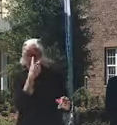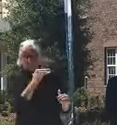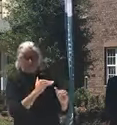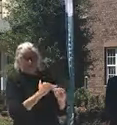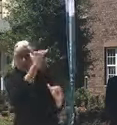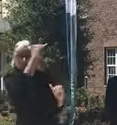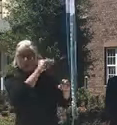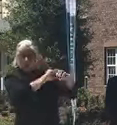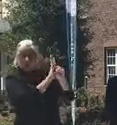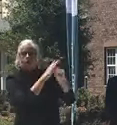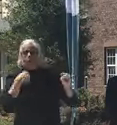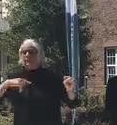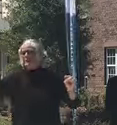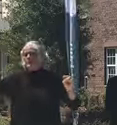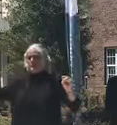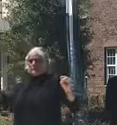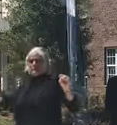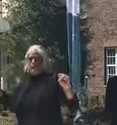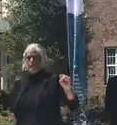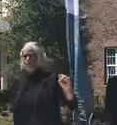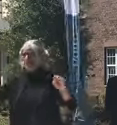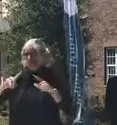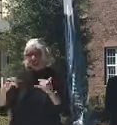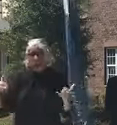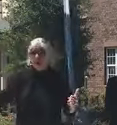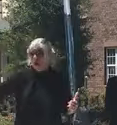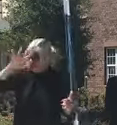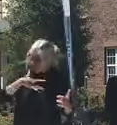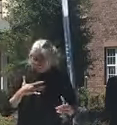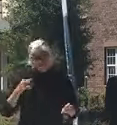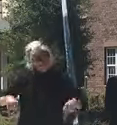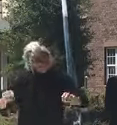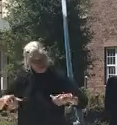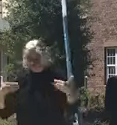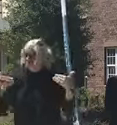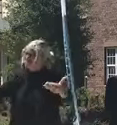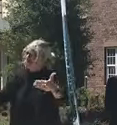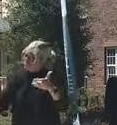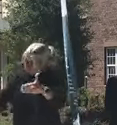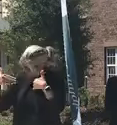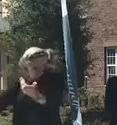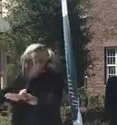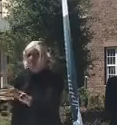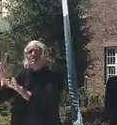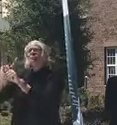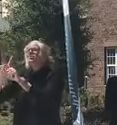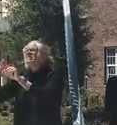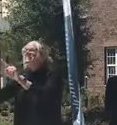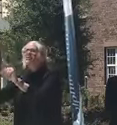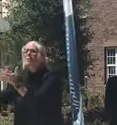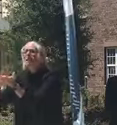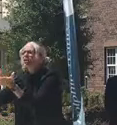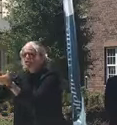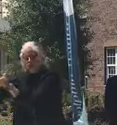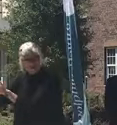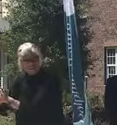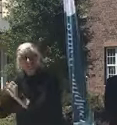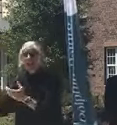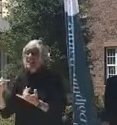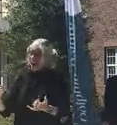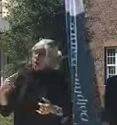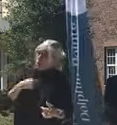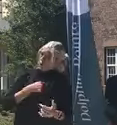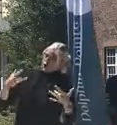them are very, very confident that they're going to be able to meet that. But I just worry about if someone's in the hospital,